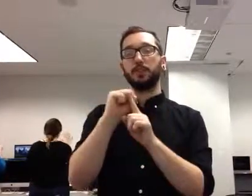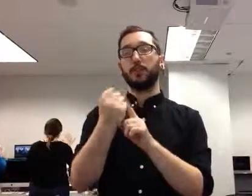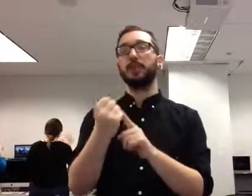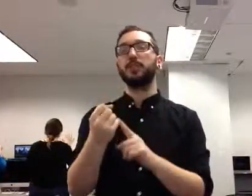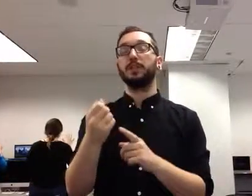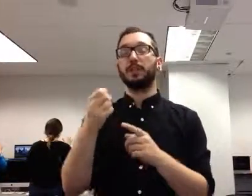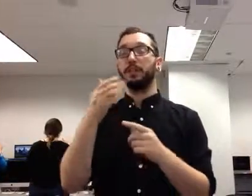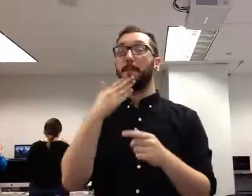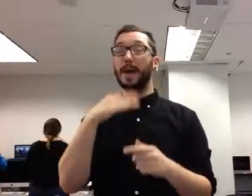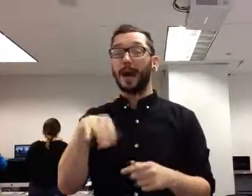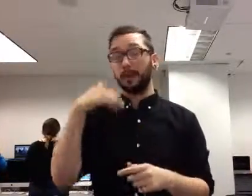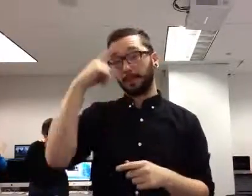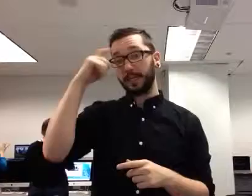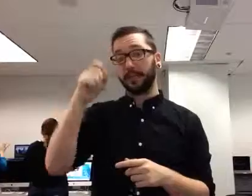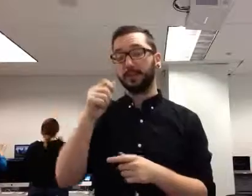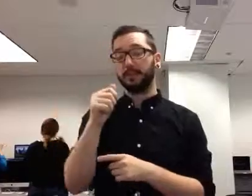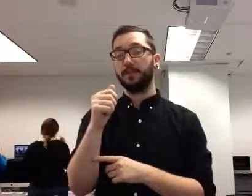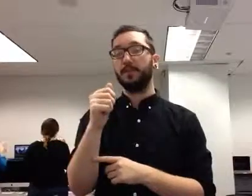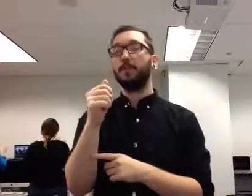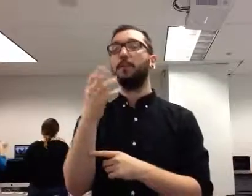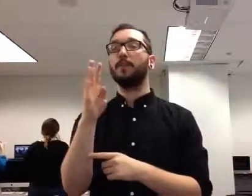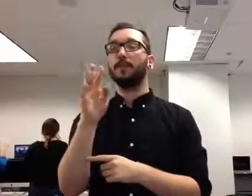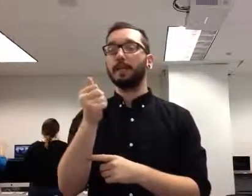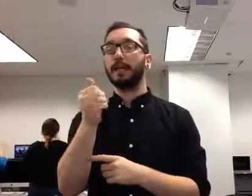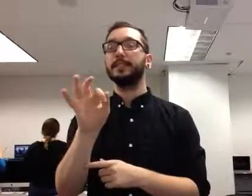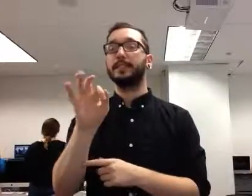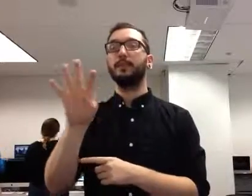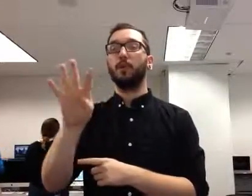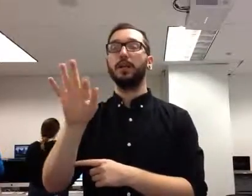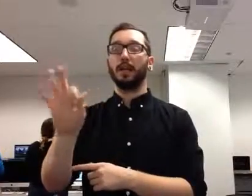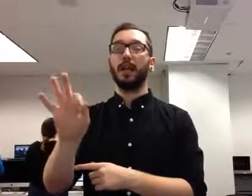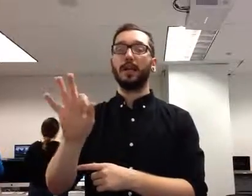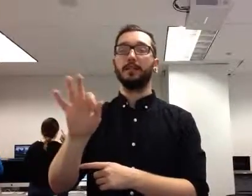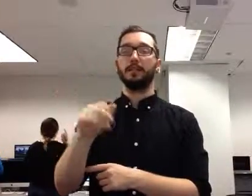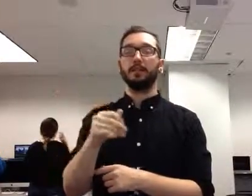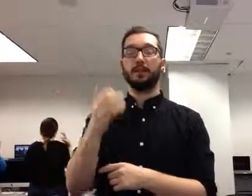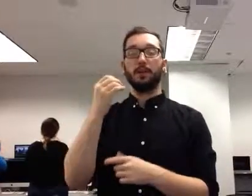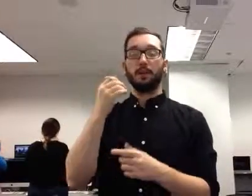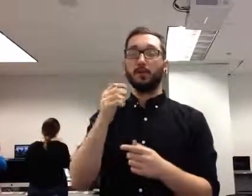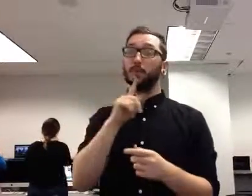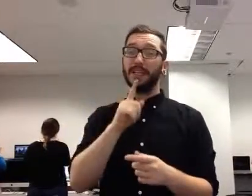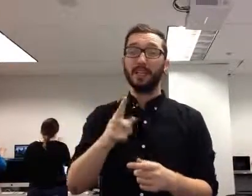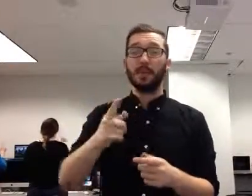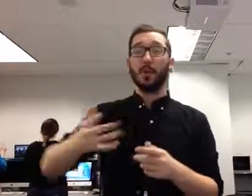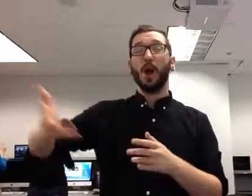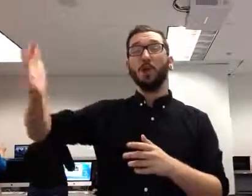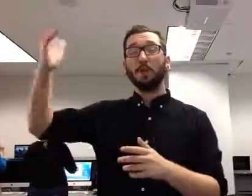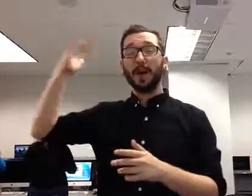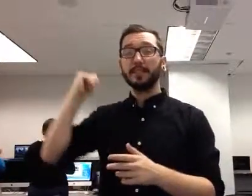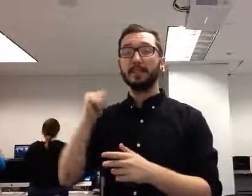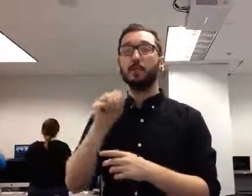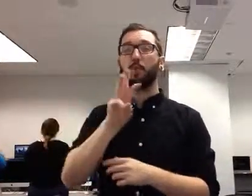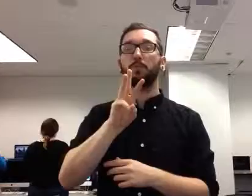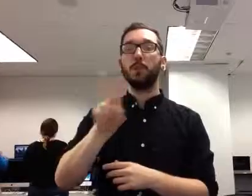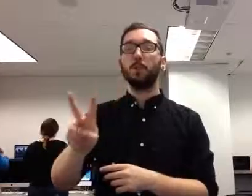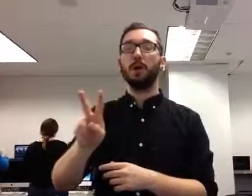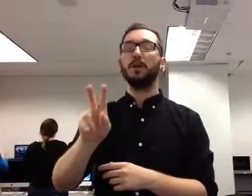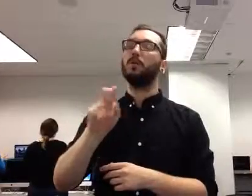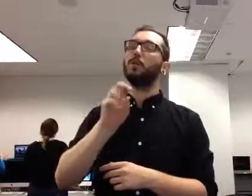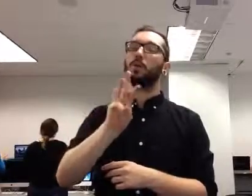really were pessimists, you'd go all the way back to World War I. These people have not had a chance to catch their breath, except for the brief